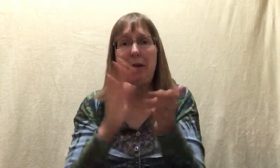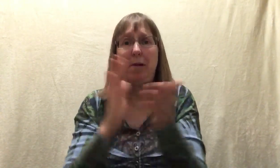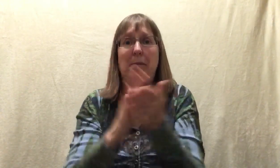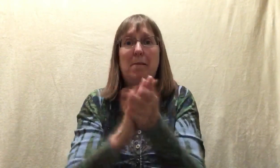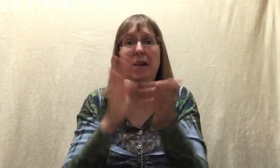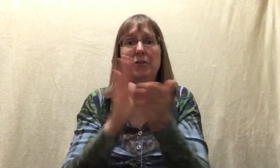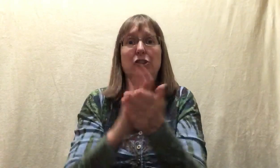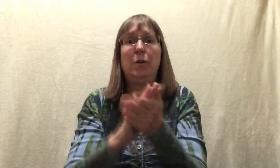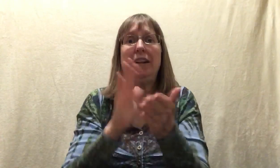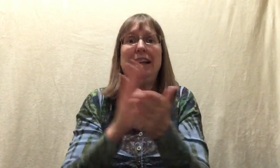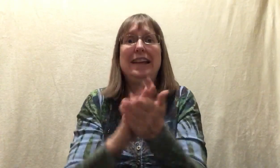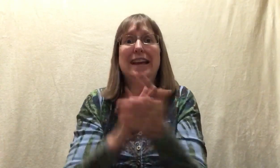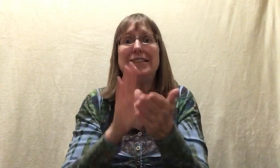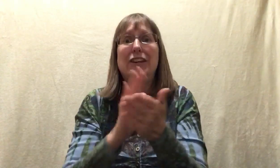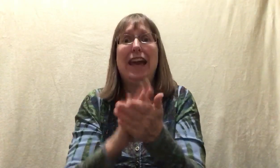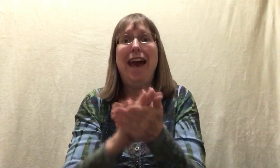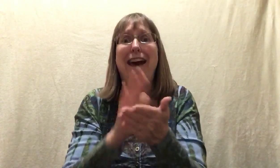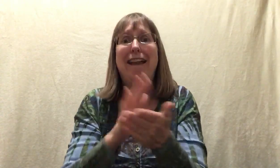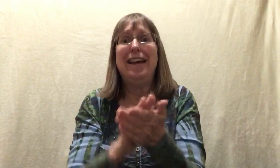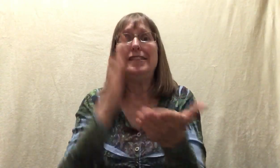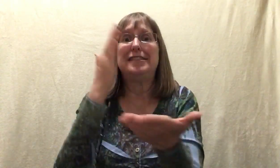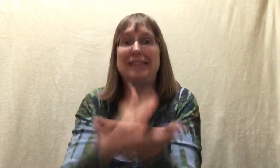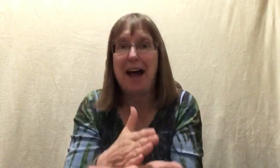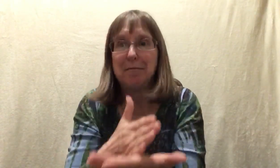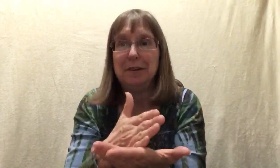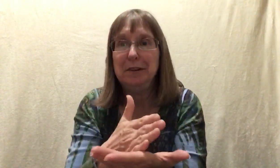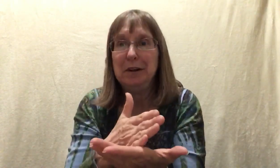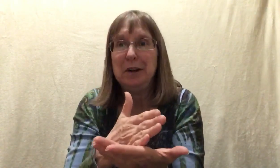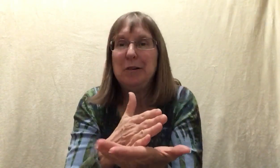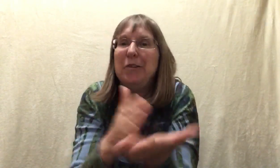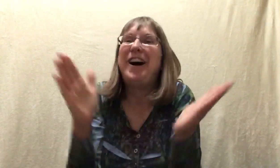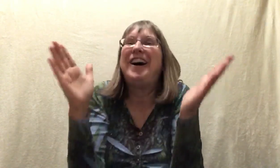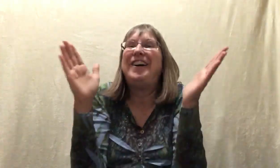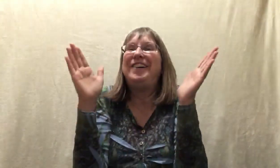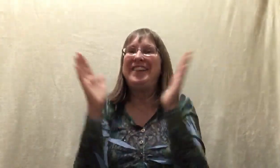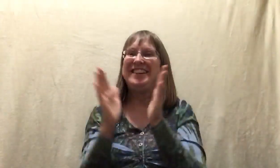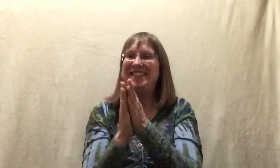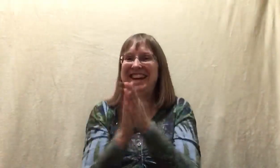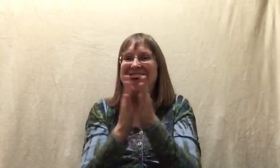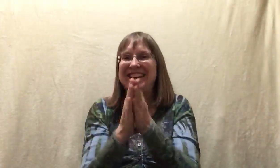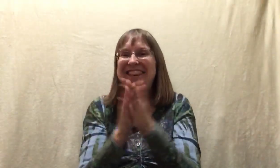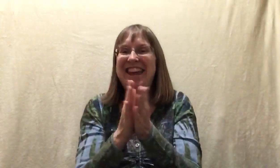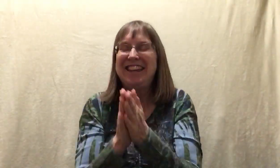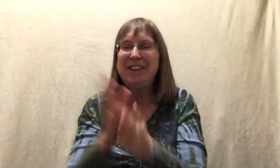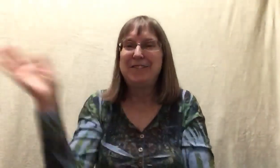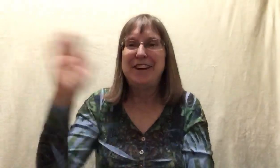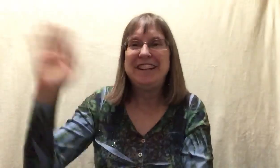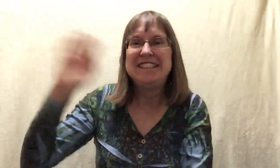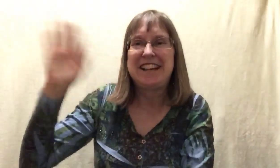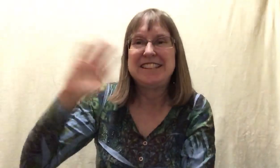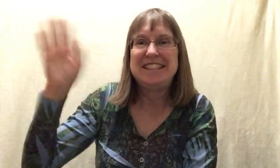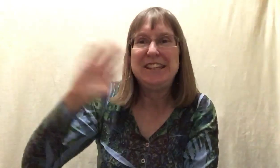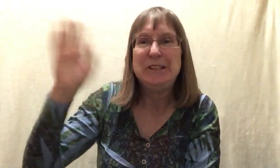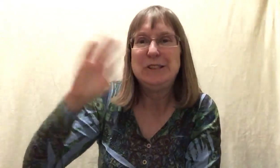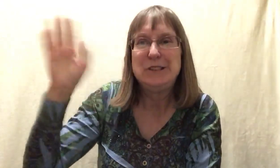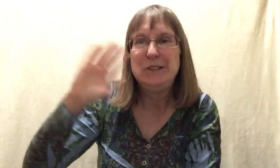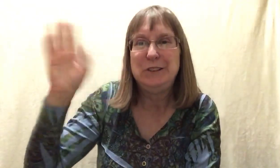clap, clap, clap as quickly as you can and stop. Wow! We did it! Thank you, friends! I'll see you soon.